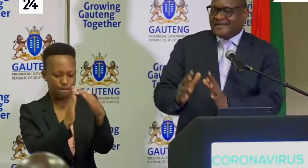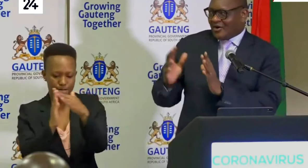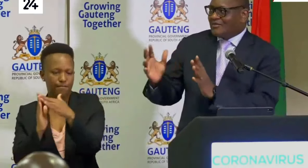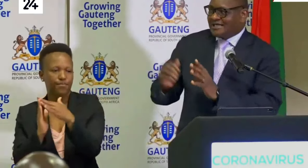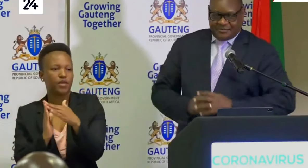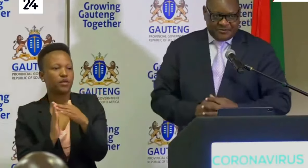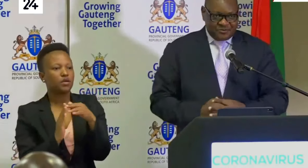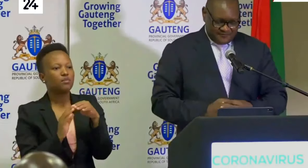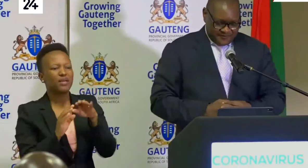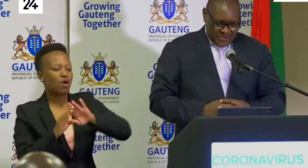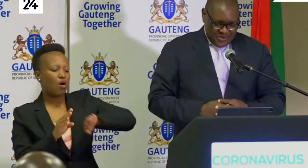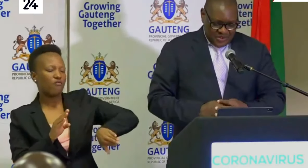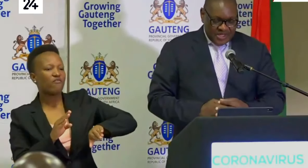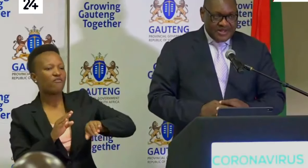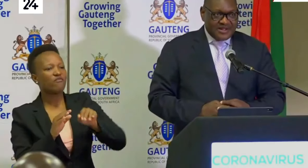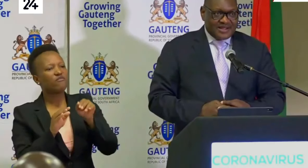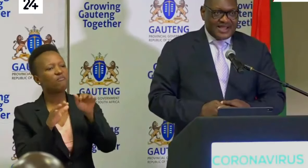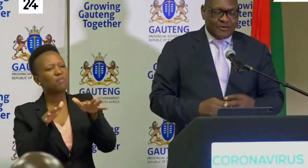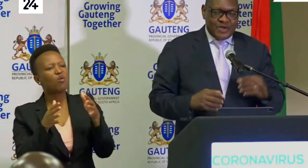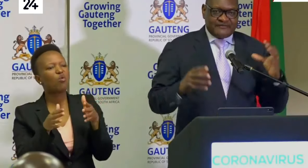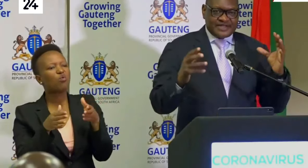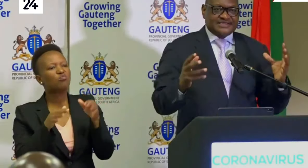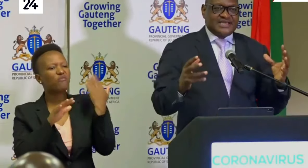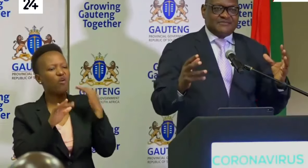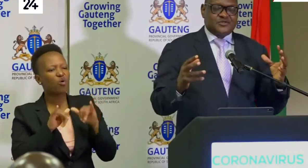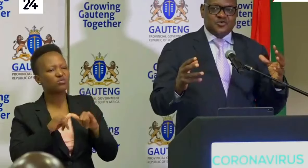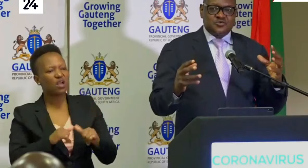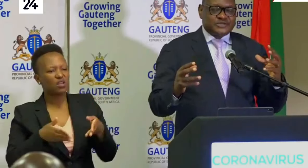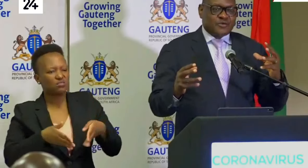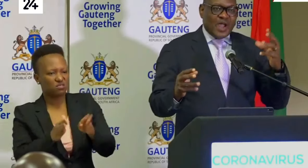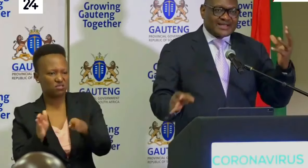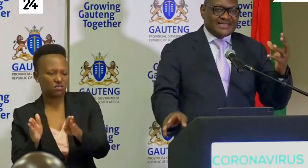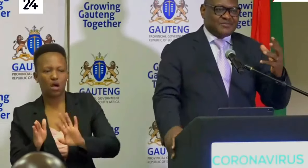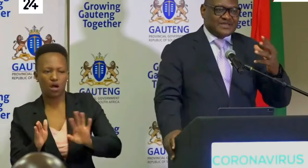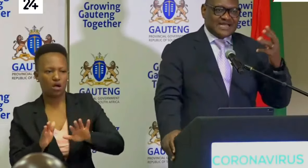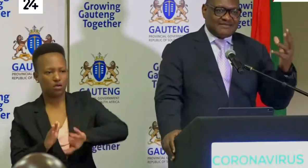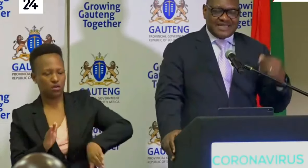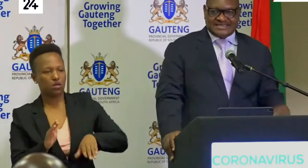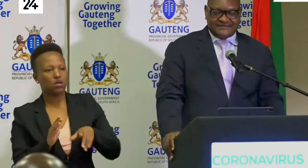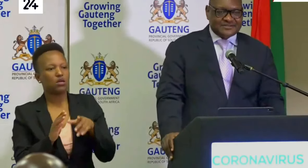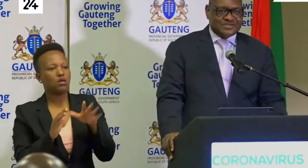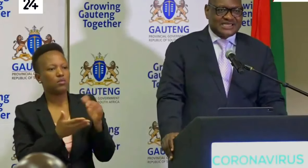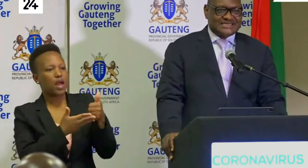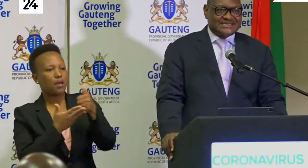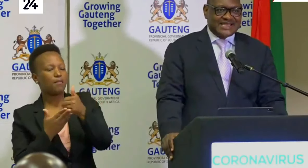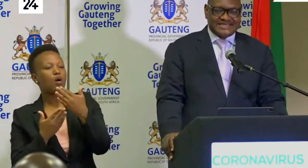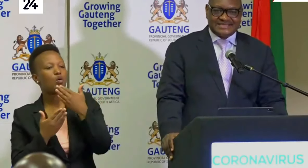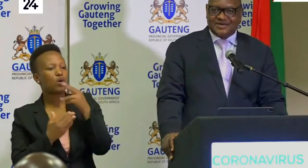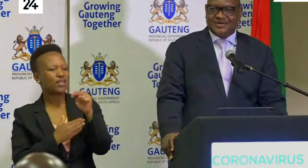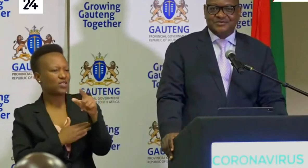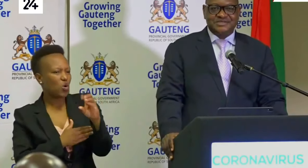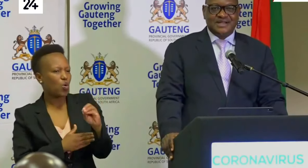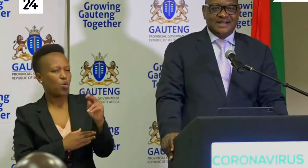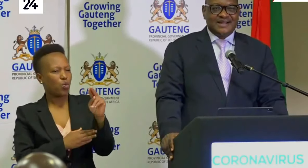the homeless people. We have reached them through the work that's being done by civil society, the